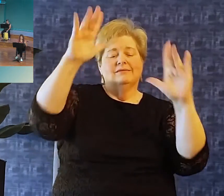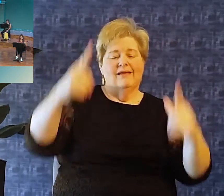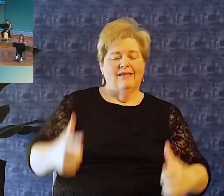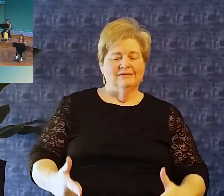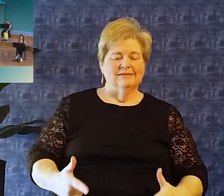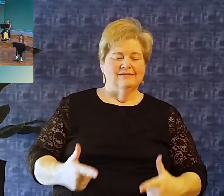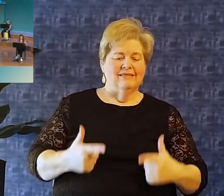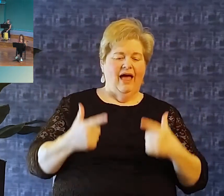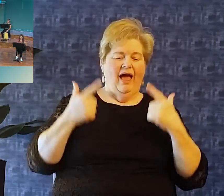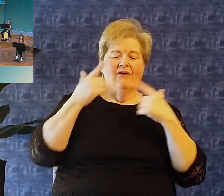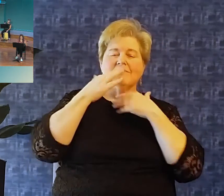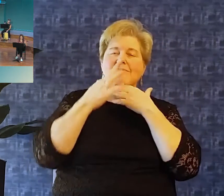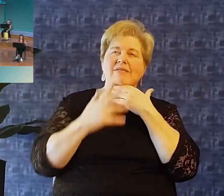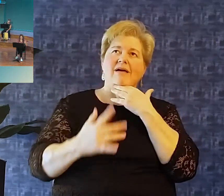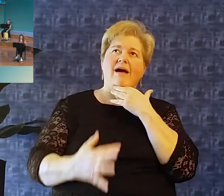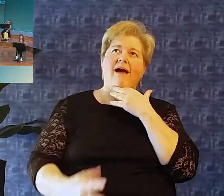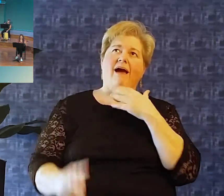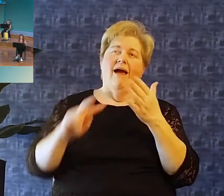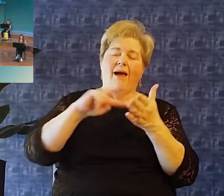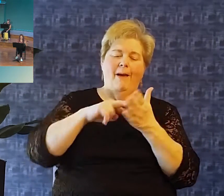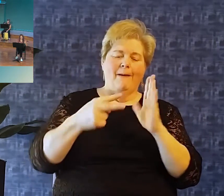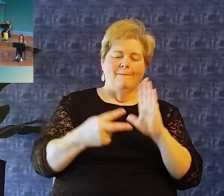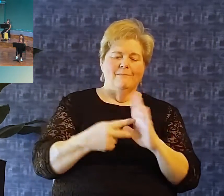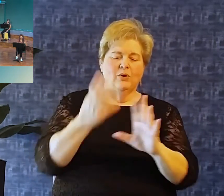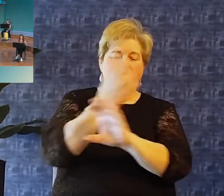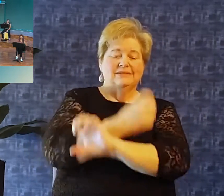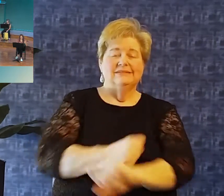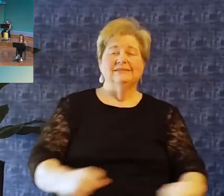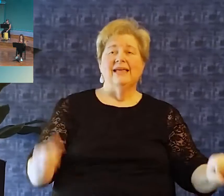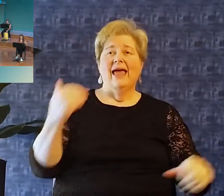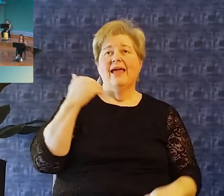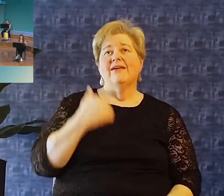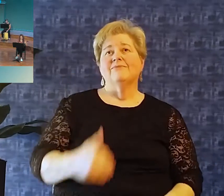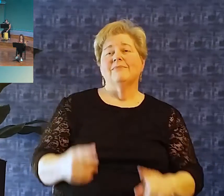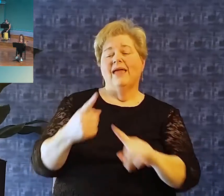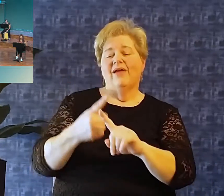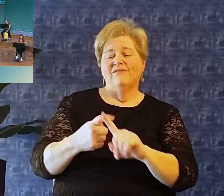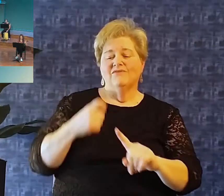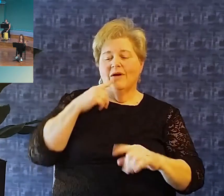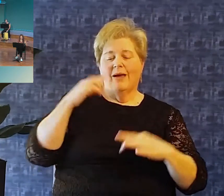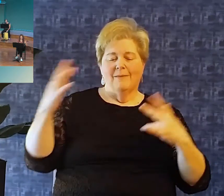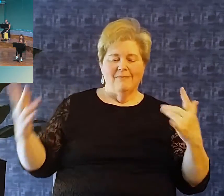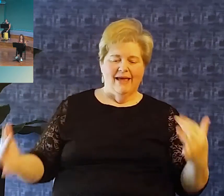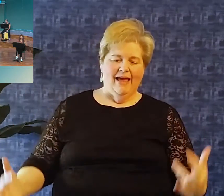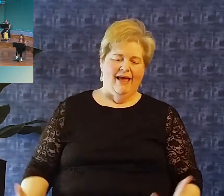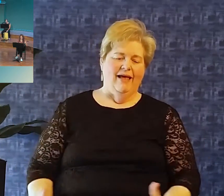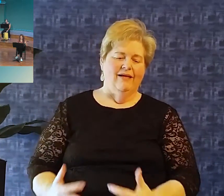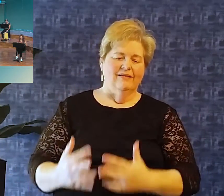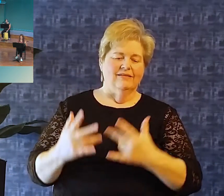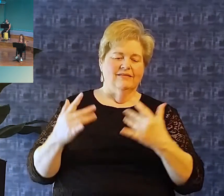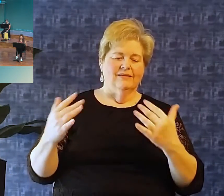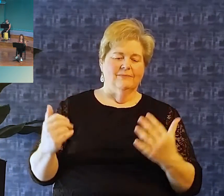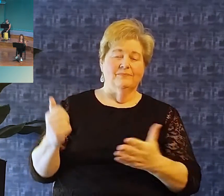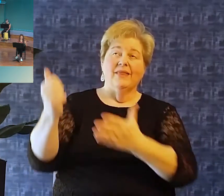rescue me from danger, interposed his precious blood.